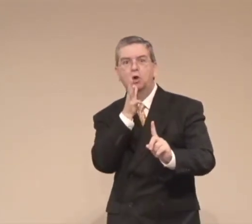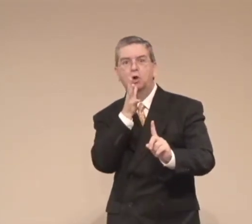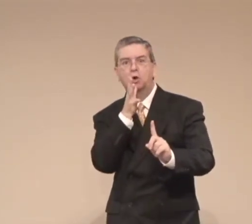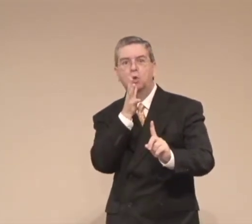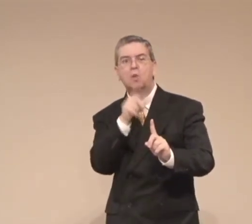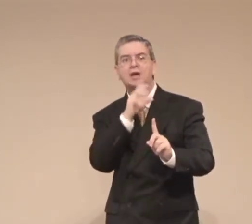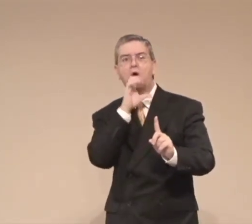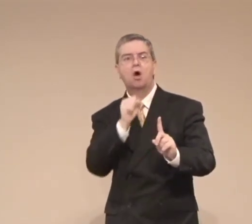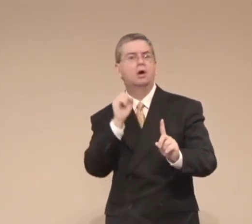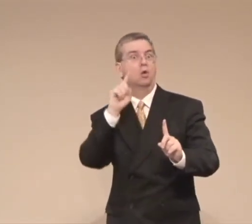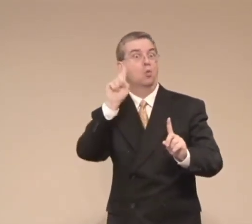thy mother.